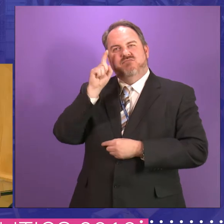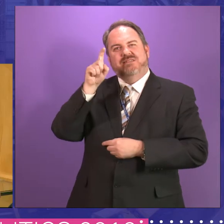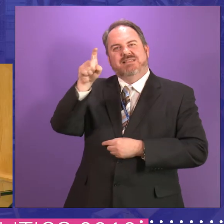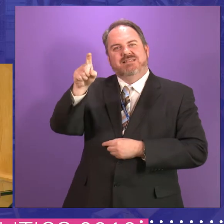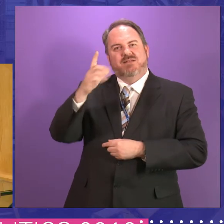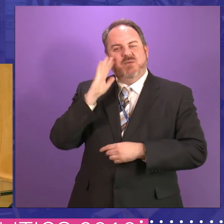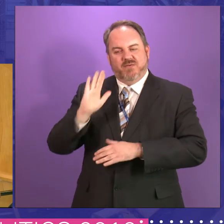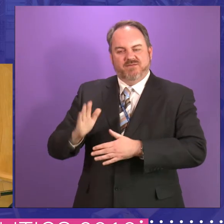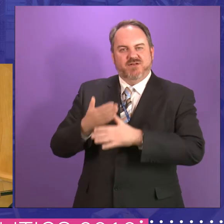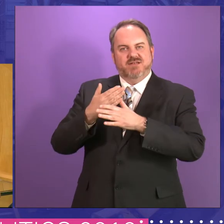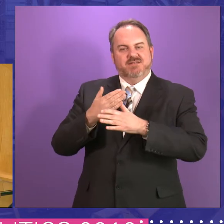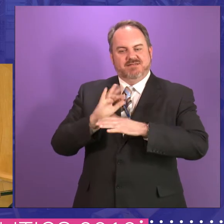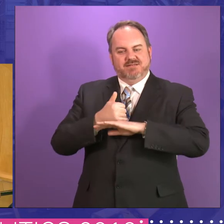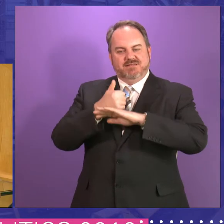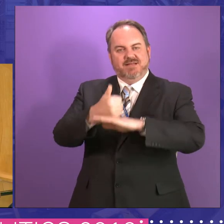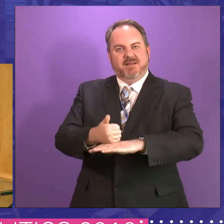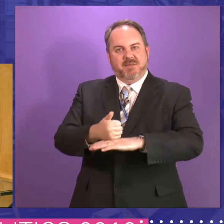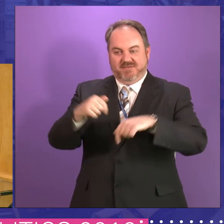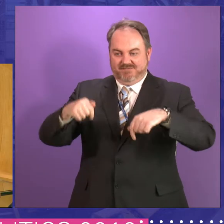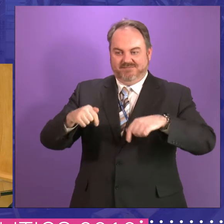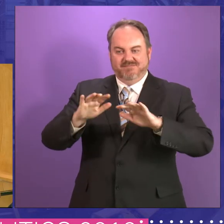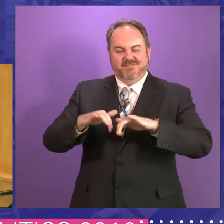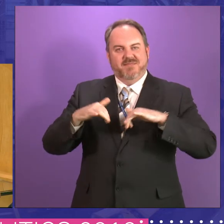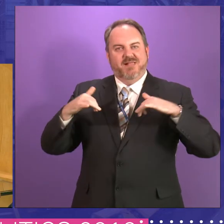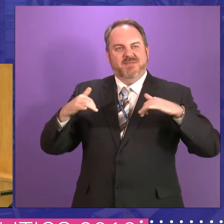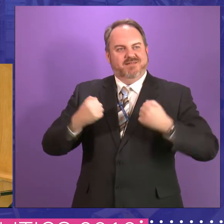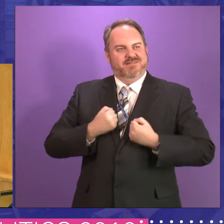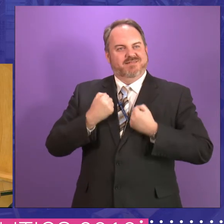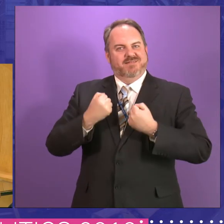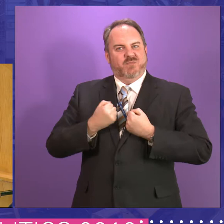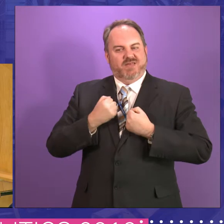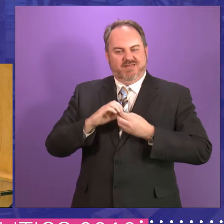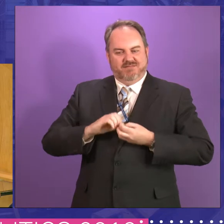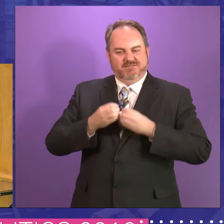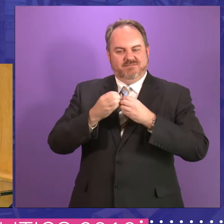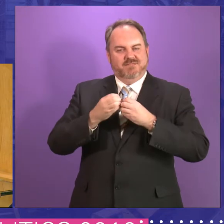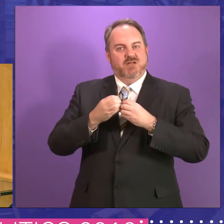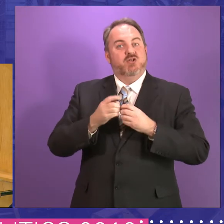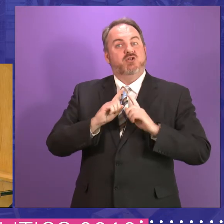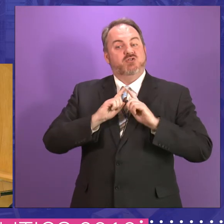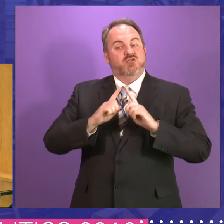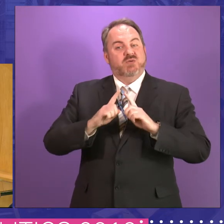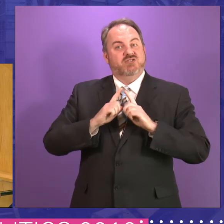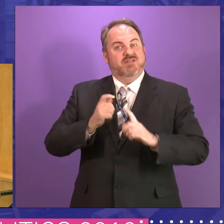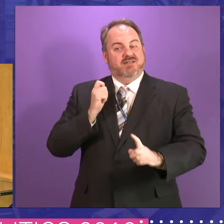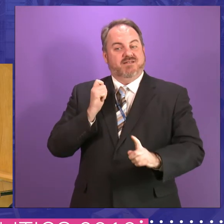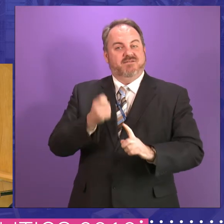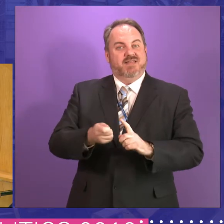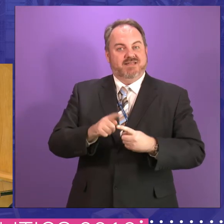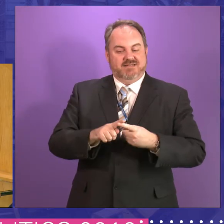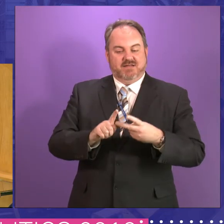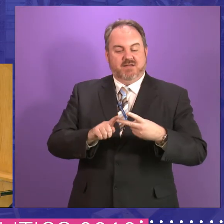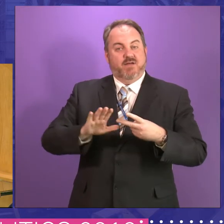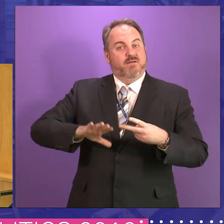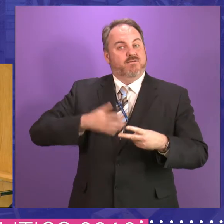constituted that as the big policy differences that we, that we enacted, which were tuition fees, of course, and free personal care,